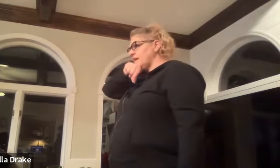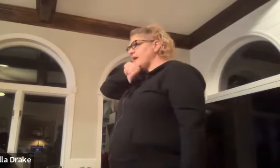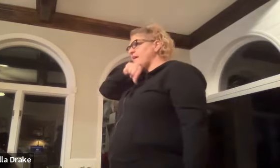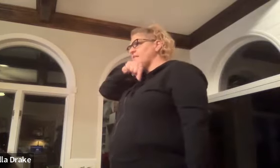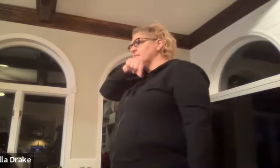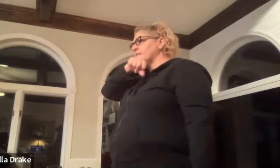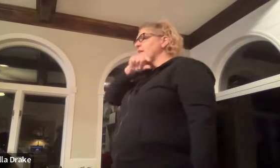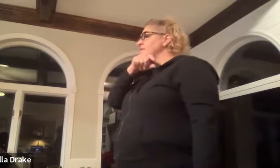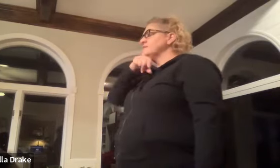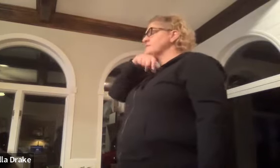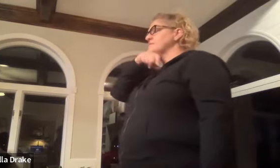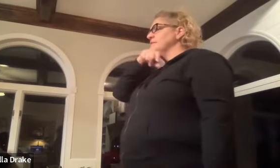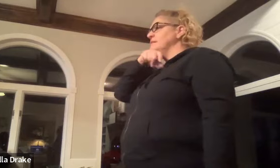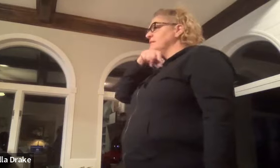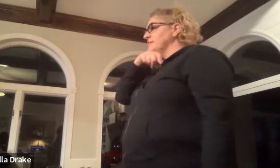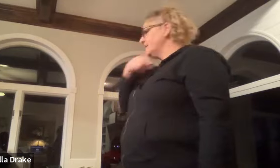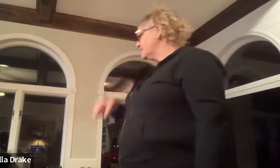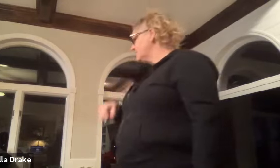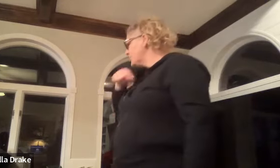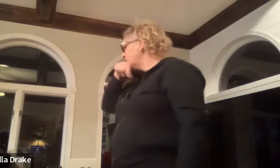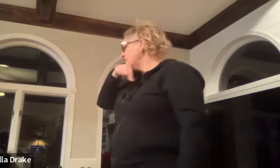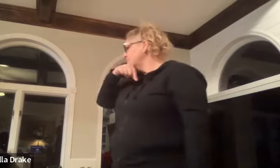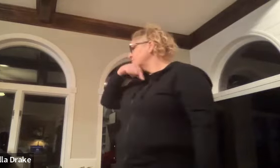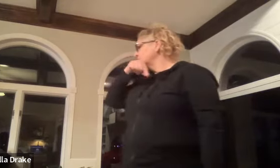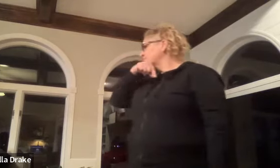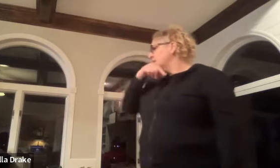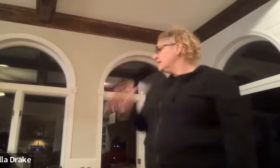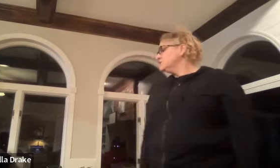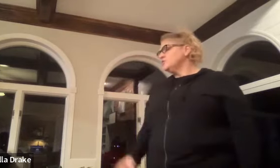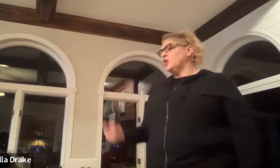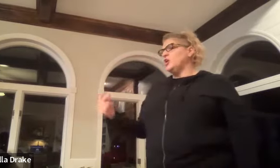it that it's turkey dog